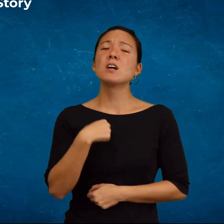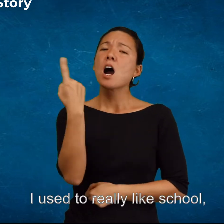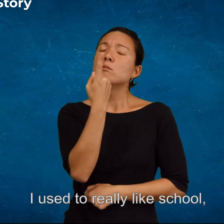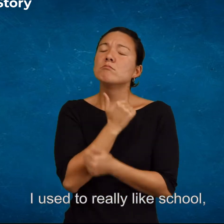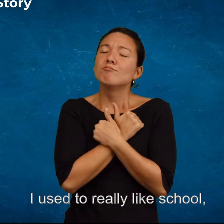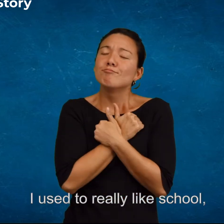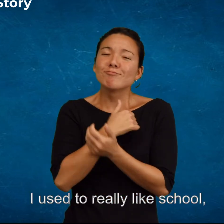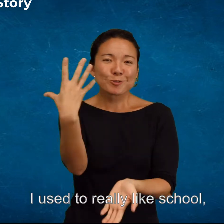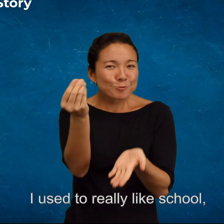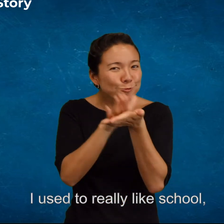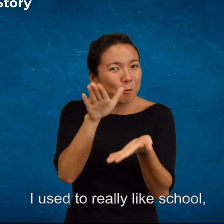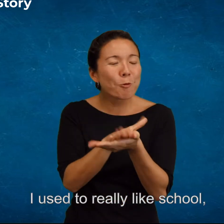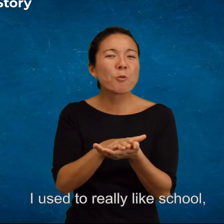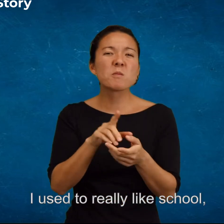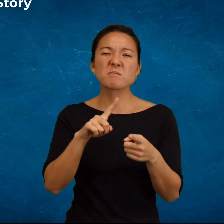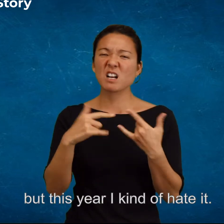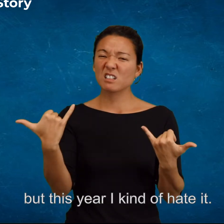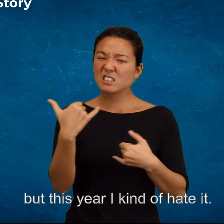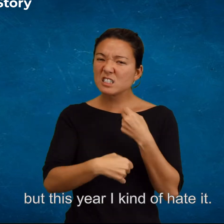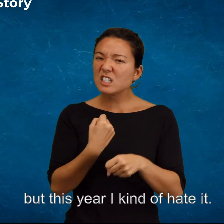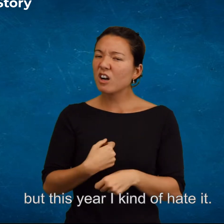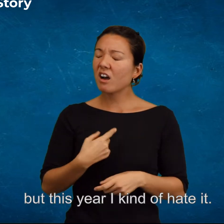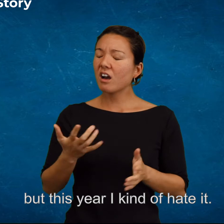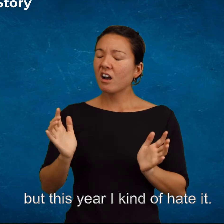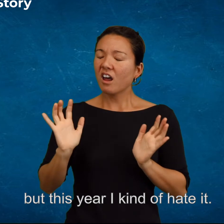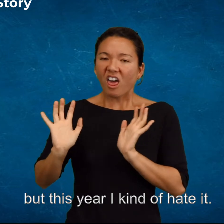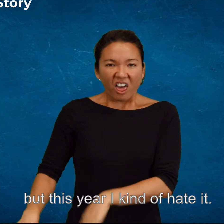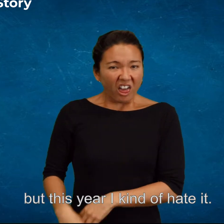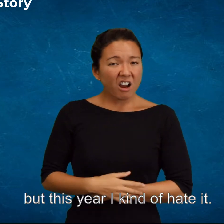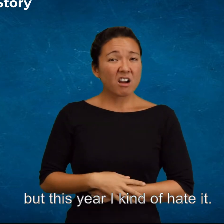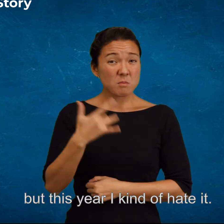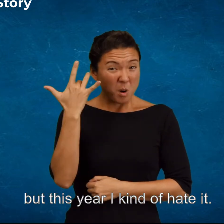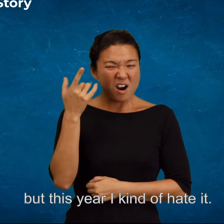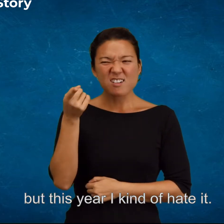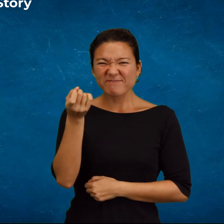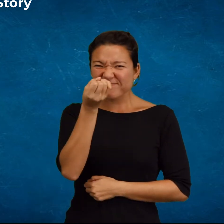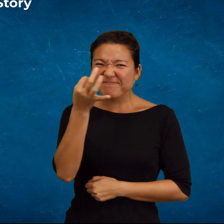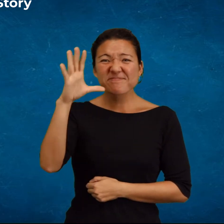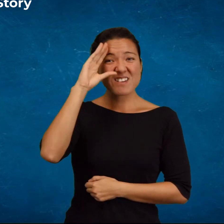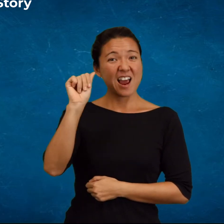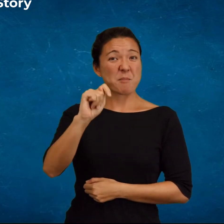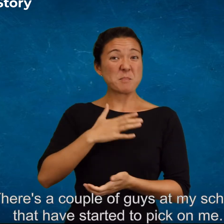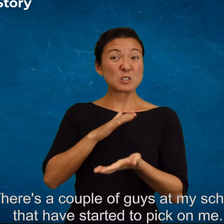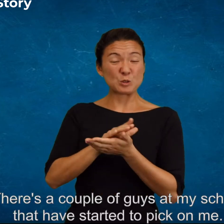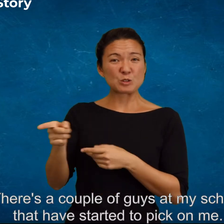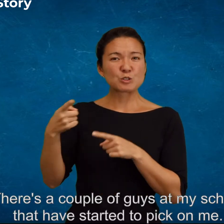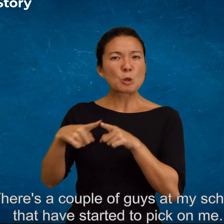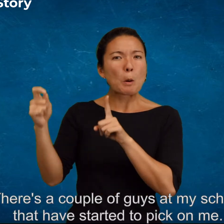I used to really like school but this year I kind of hate it. There's a couple of guys at